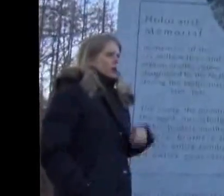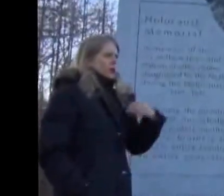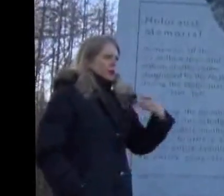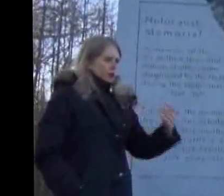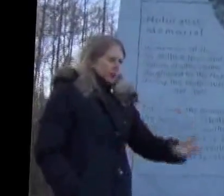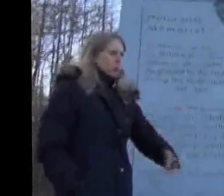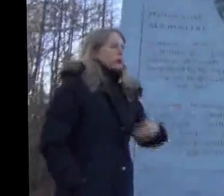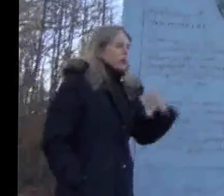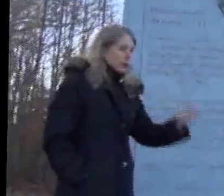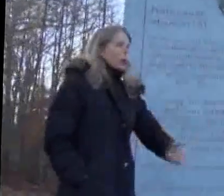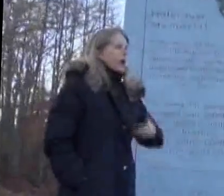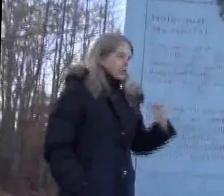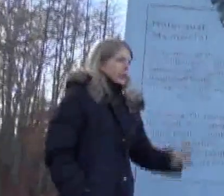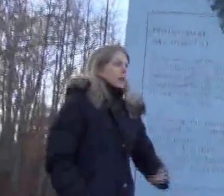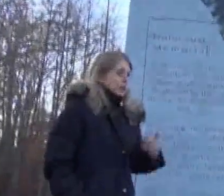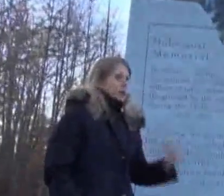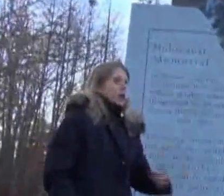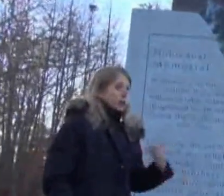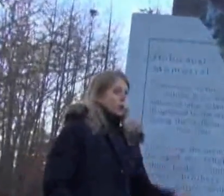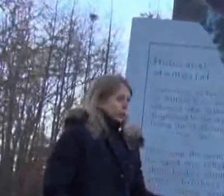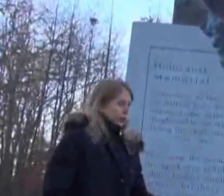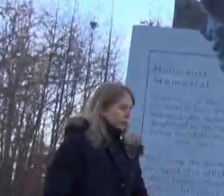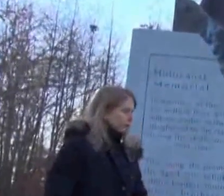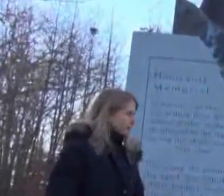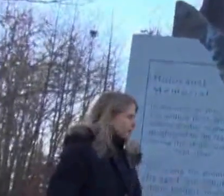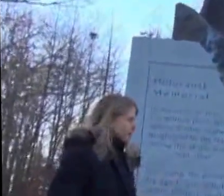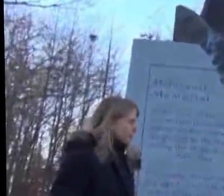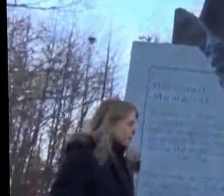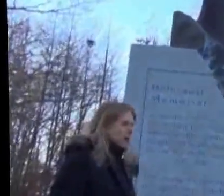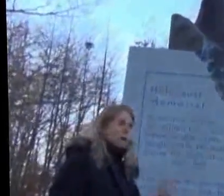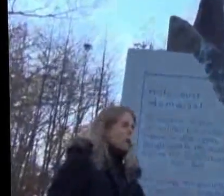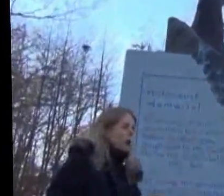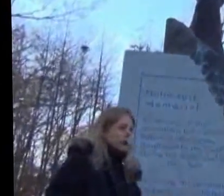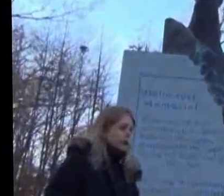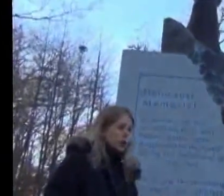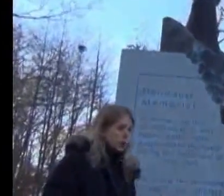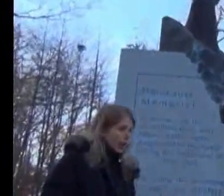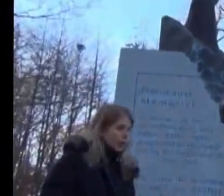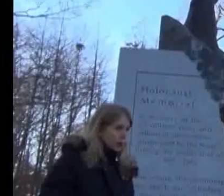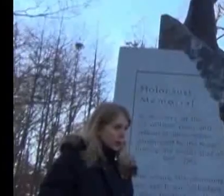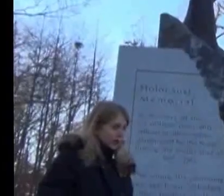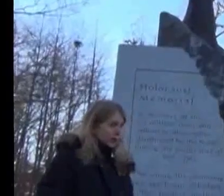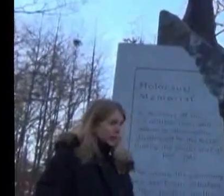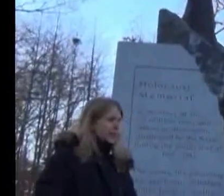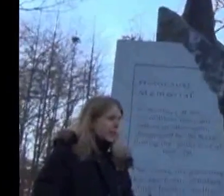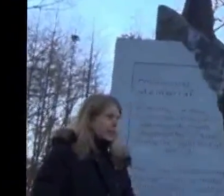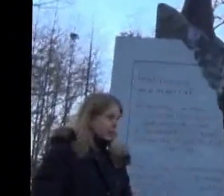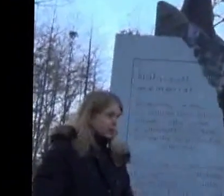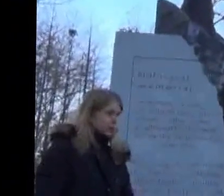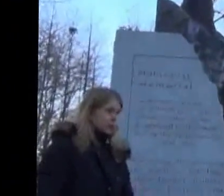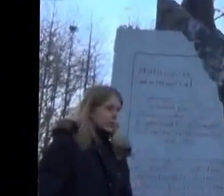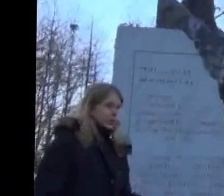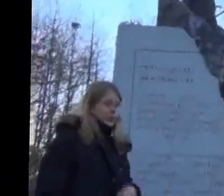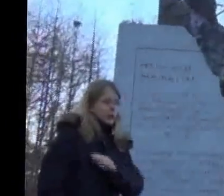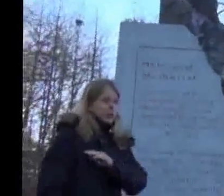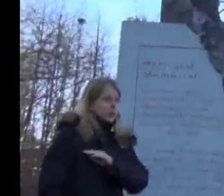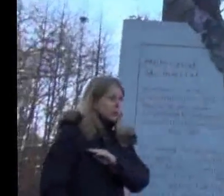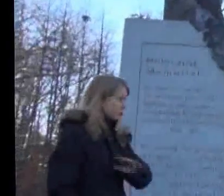they really wanted to get this done quickly. And memorials don't happen quickly. They take years. And we did this